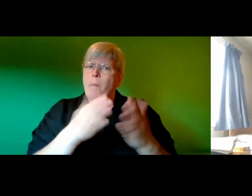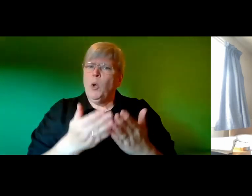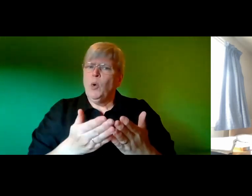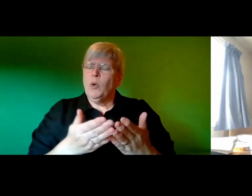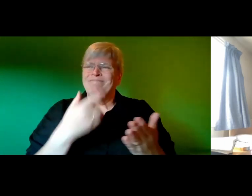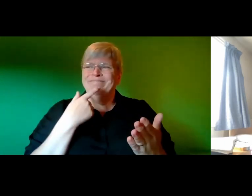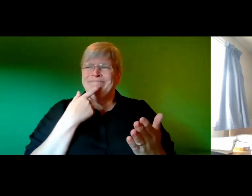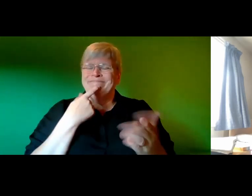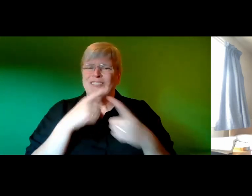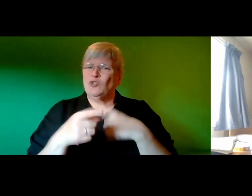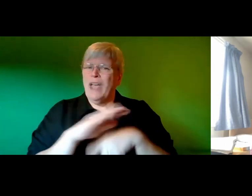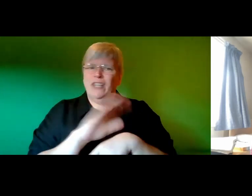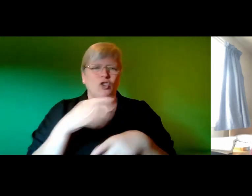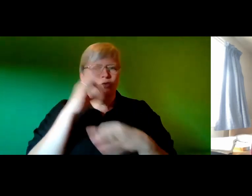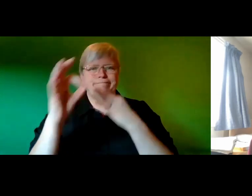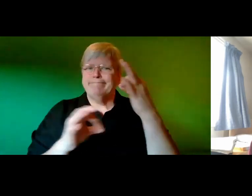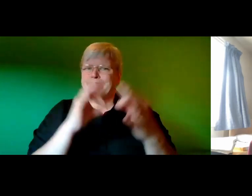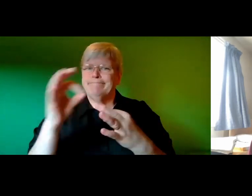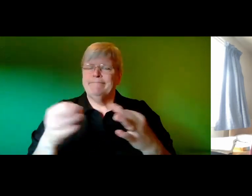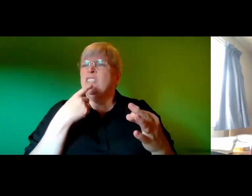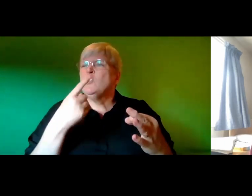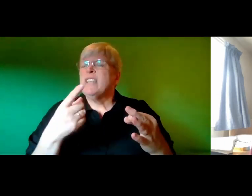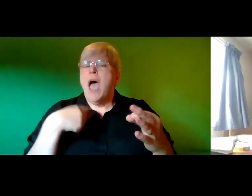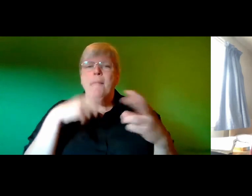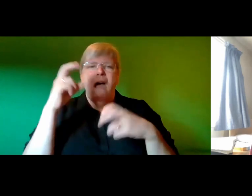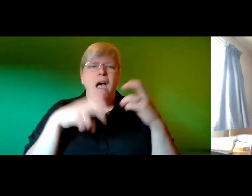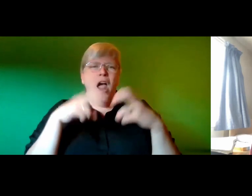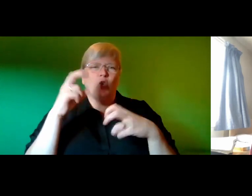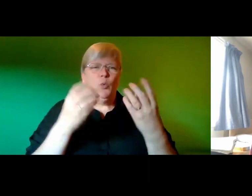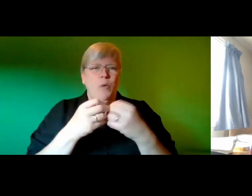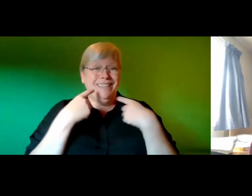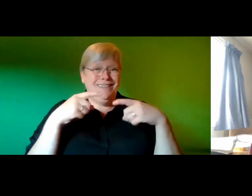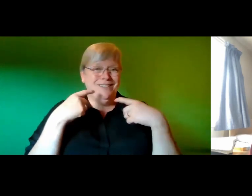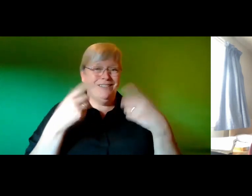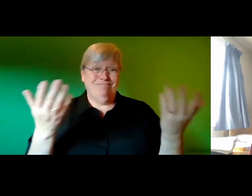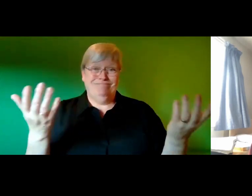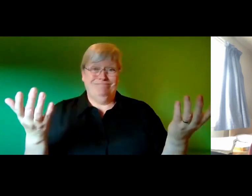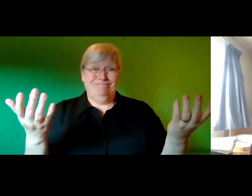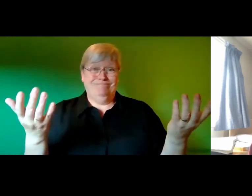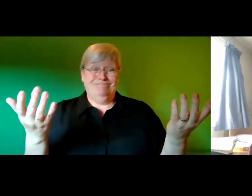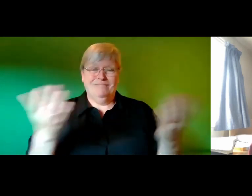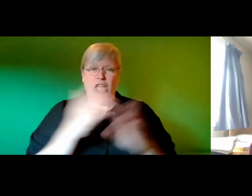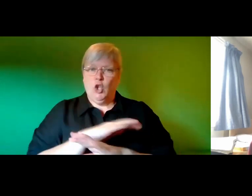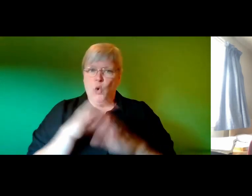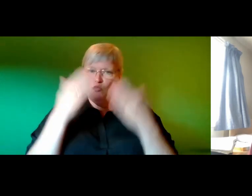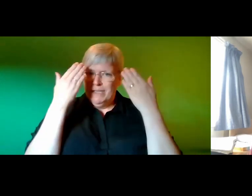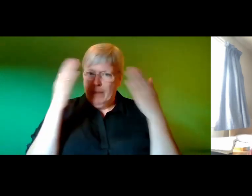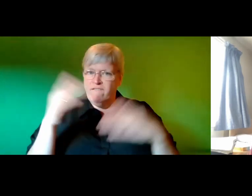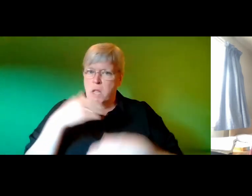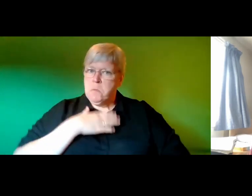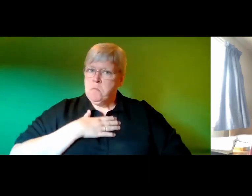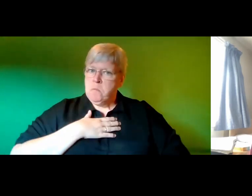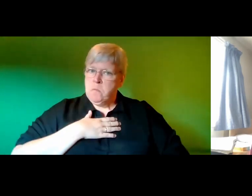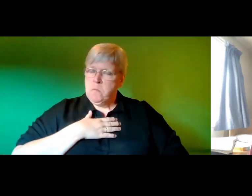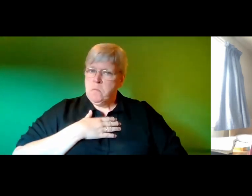to ask her many questions because she would say that I am arguing with a teacher which is disrespectful she